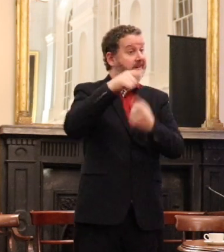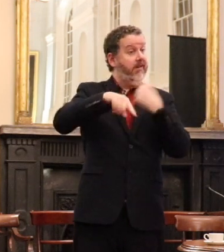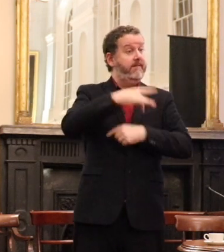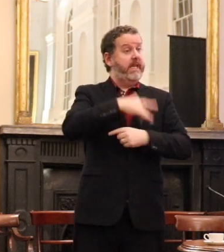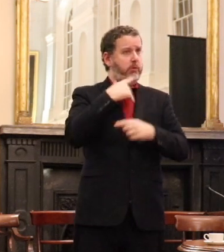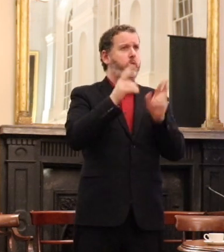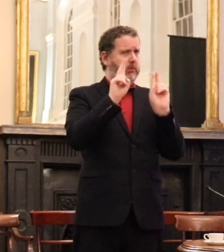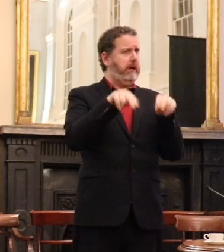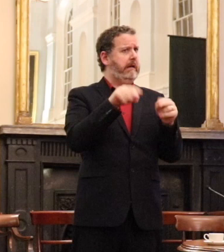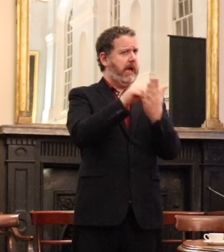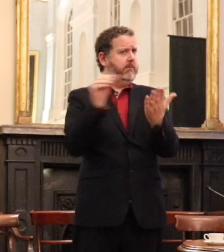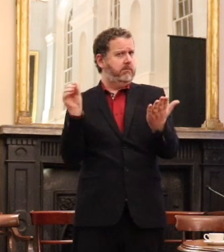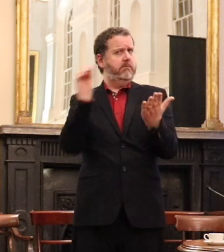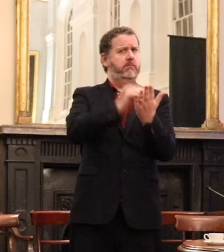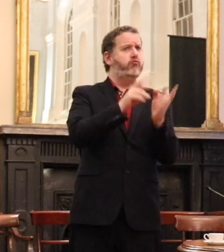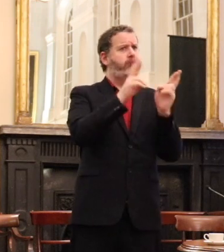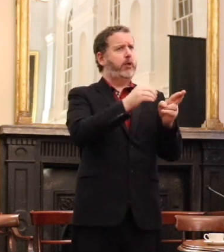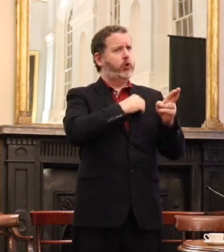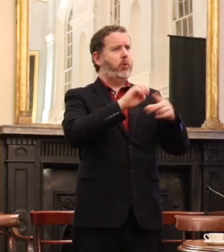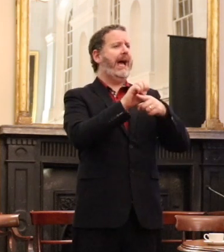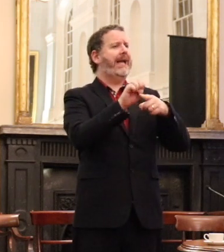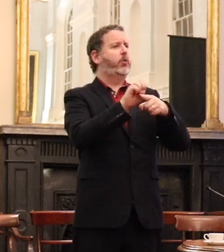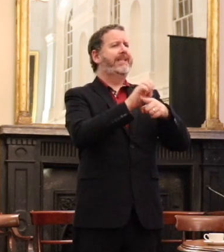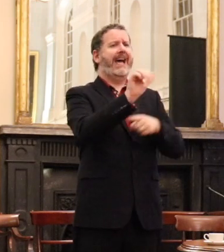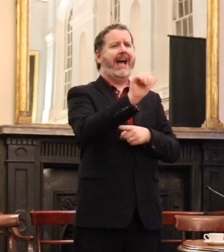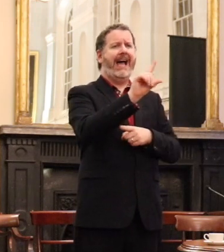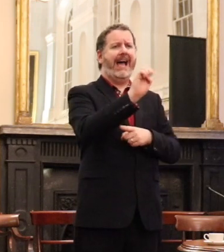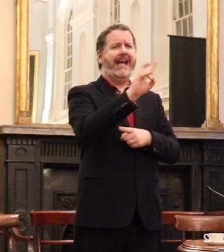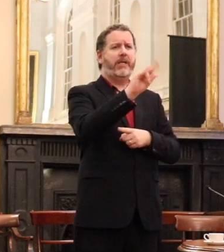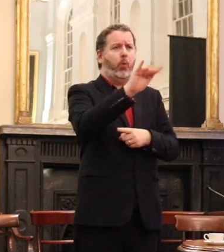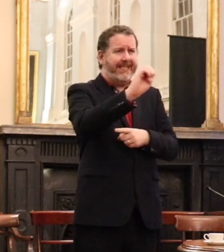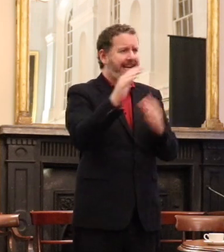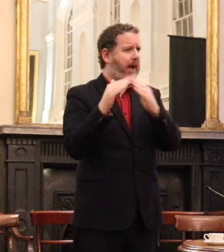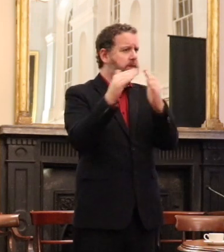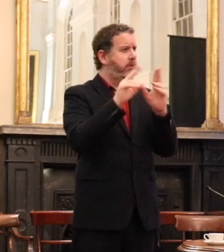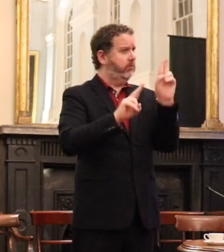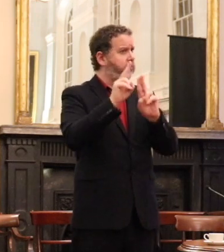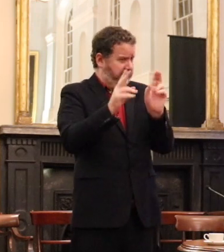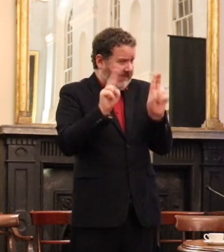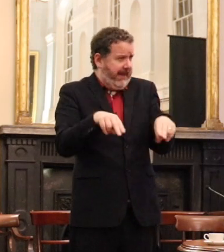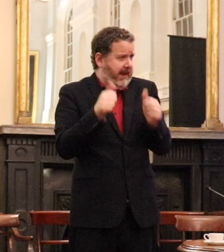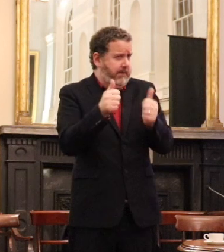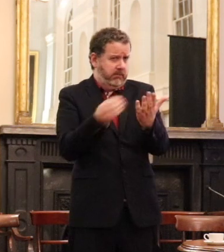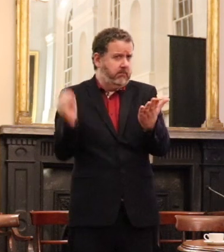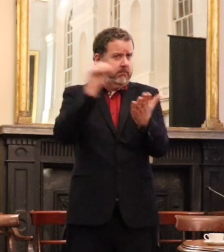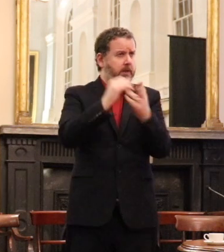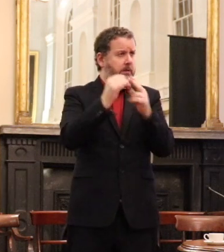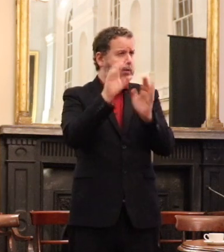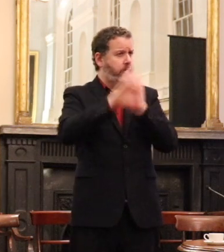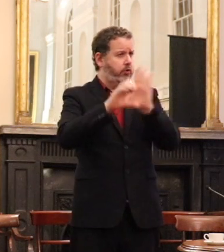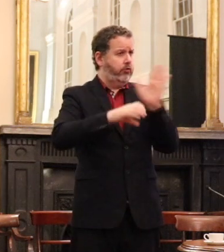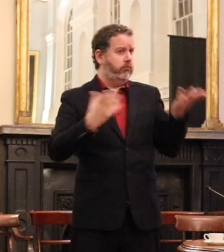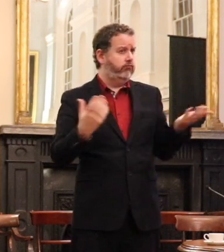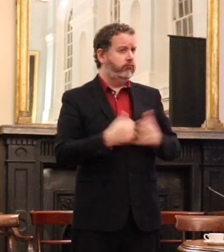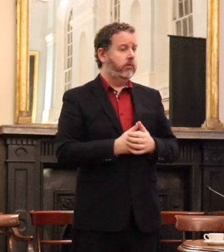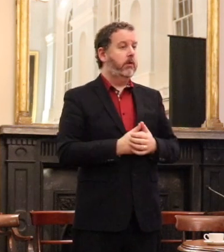could be and shouldn't be put into the constitution itself. I do not persecutive that the housing issue